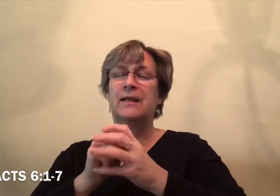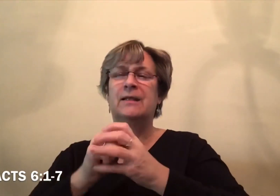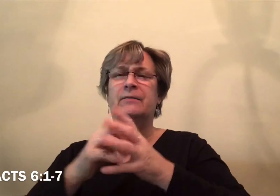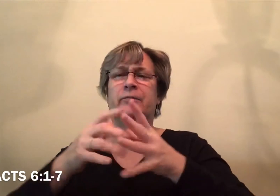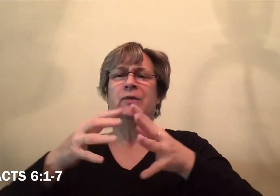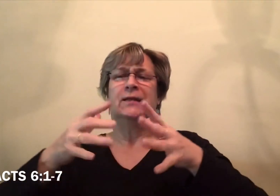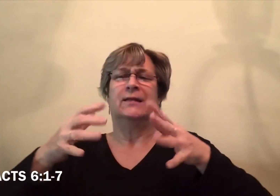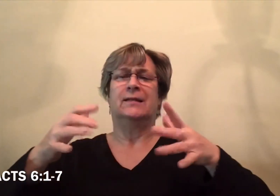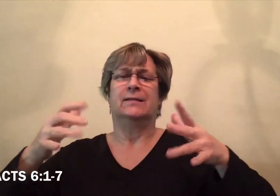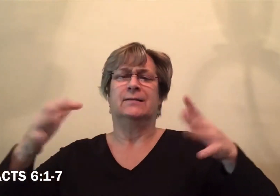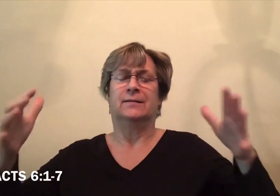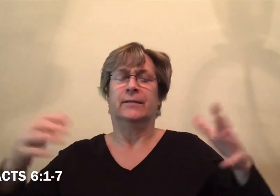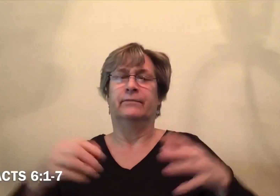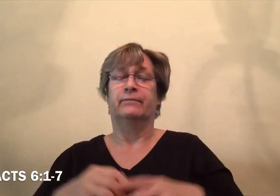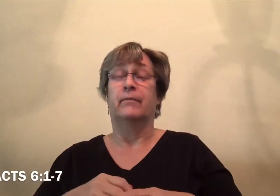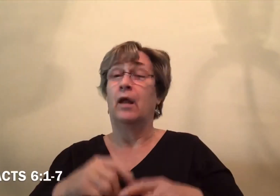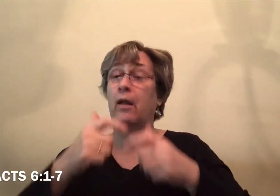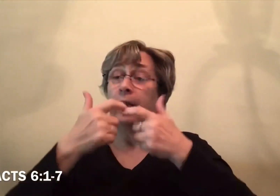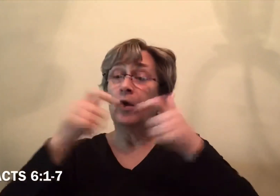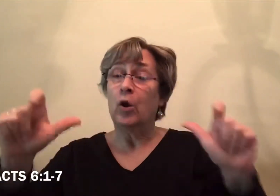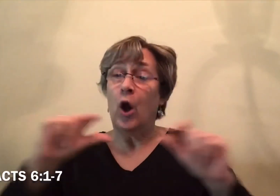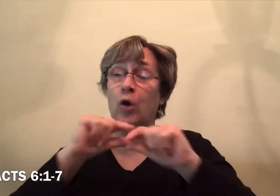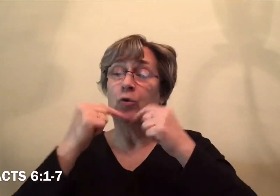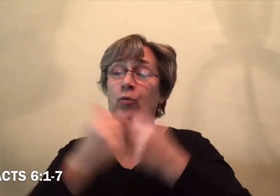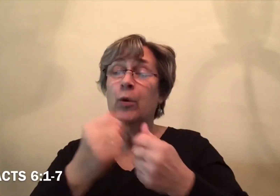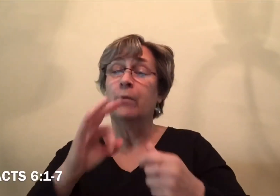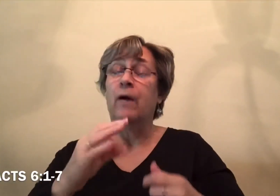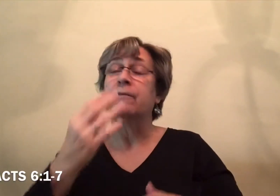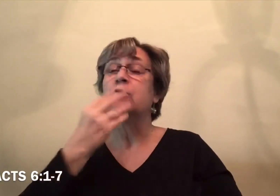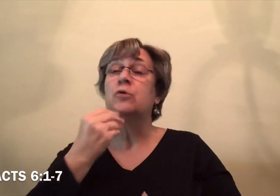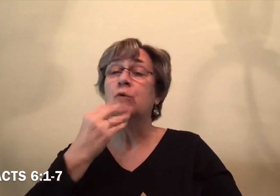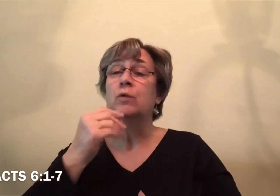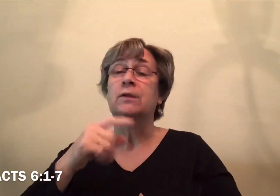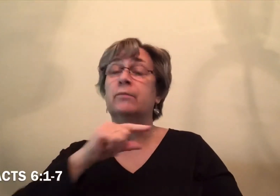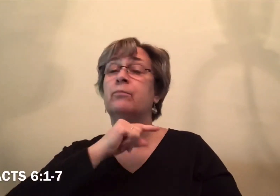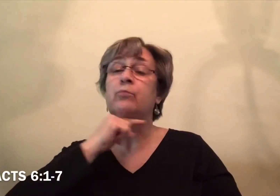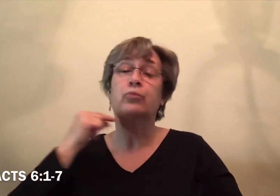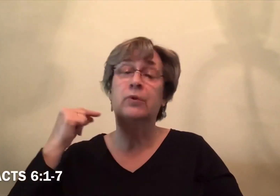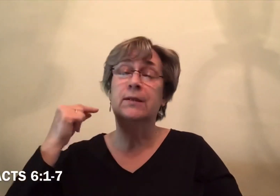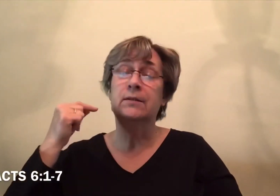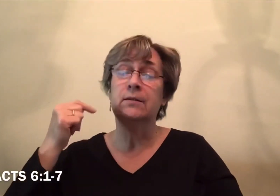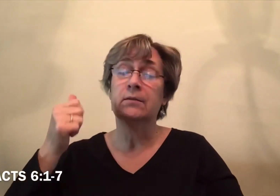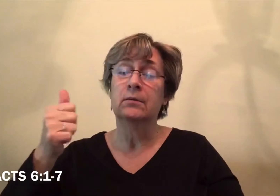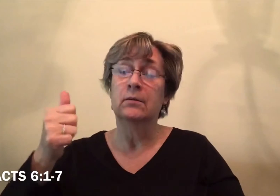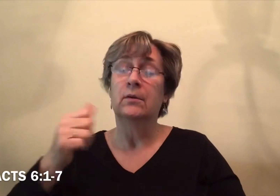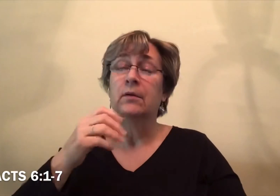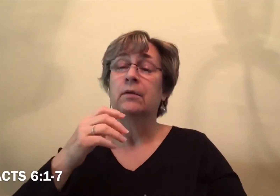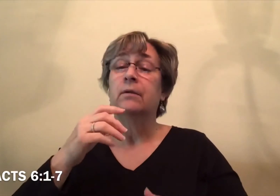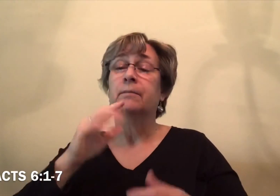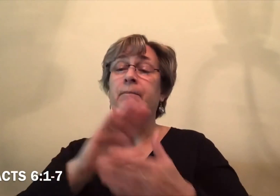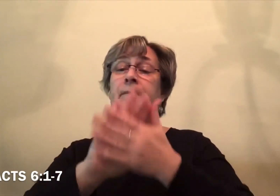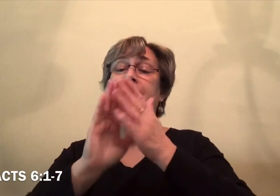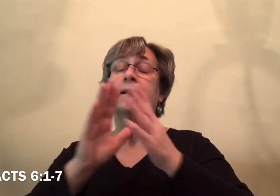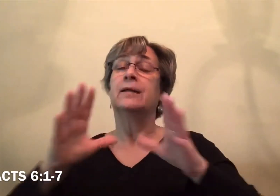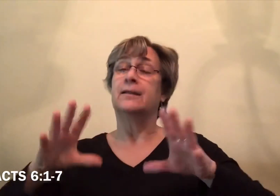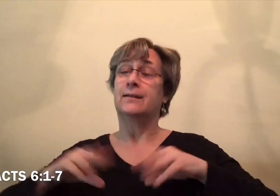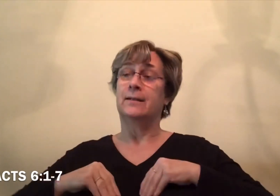increased greatly. Even a large group of priests were becoming obedient to the faith.